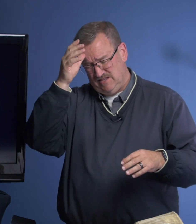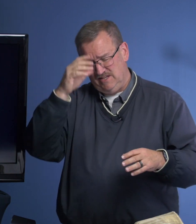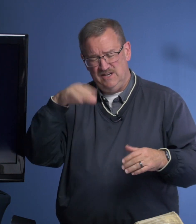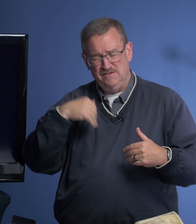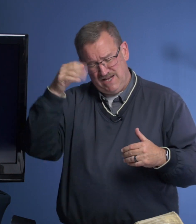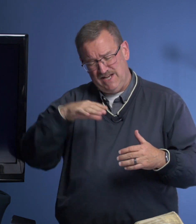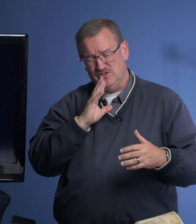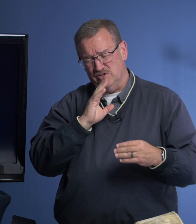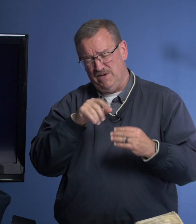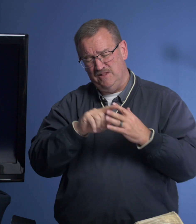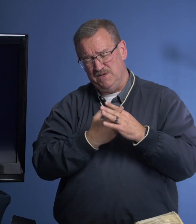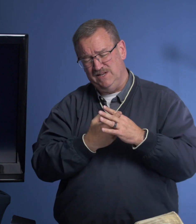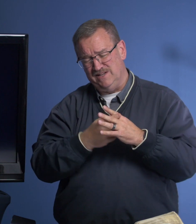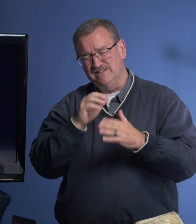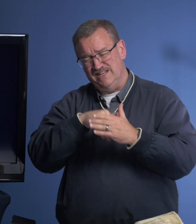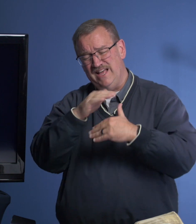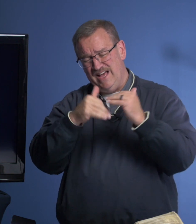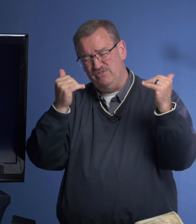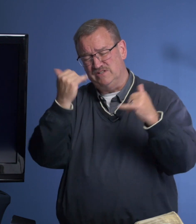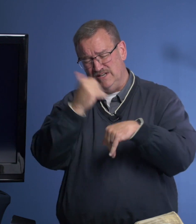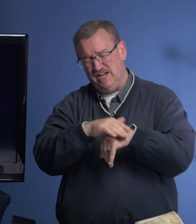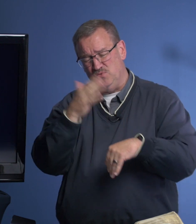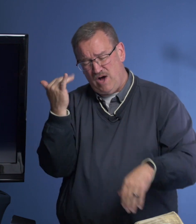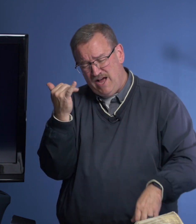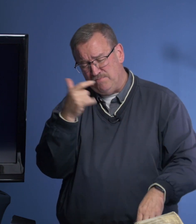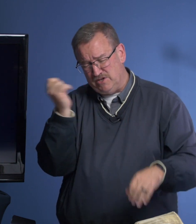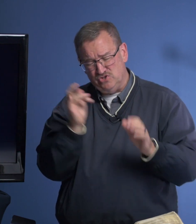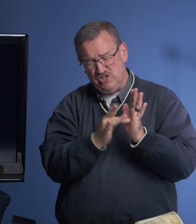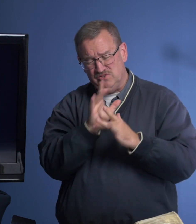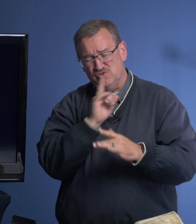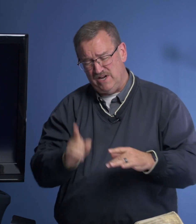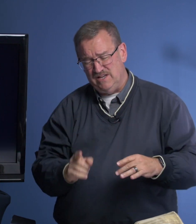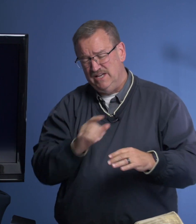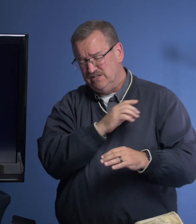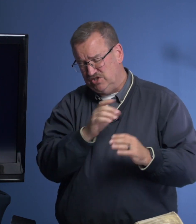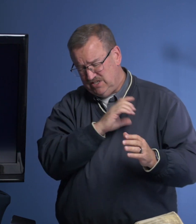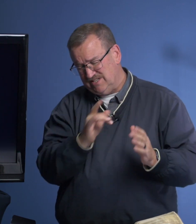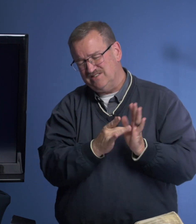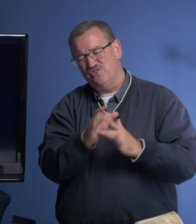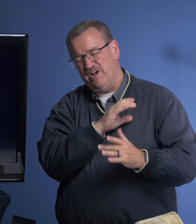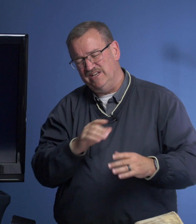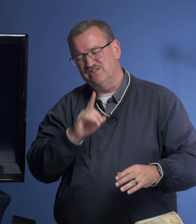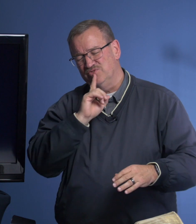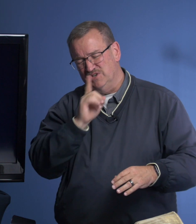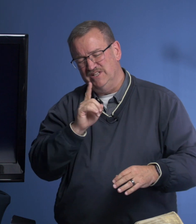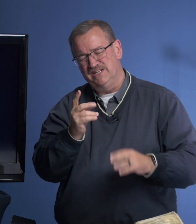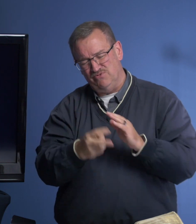young man I talked about in the beginning, is in heaven tonight. Why? Because Jesus Christ really did